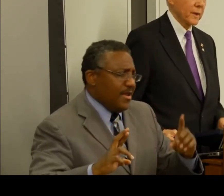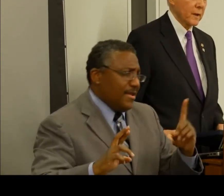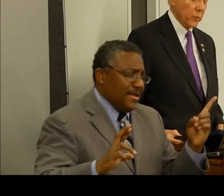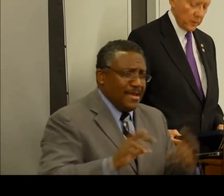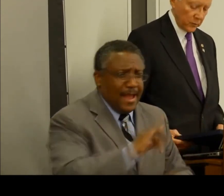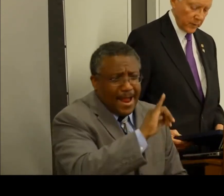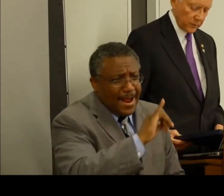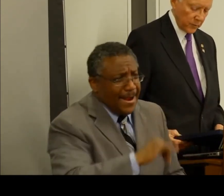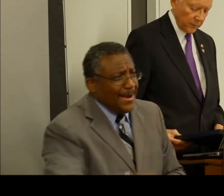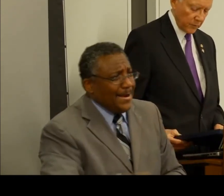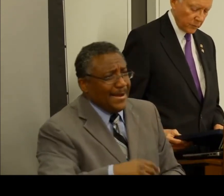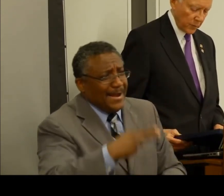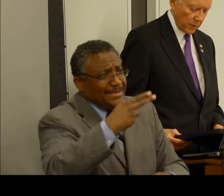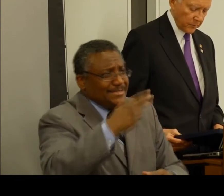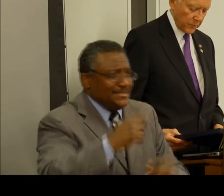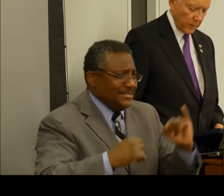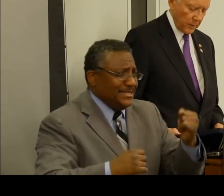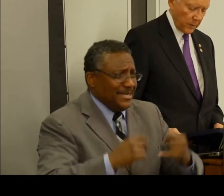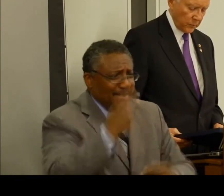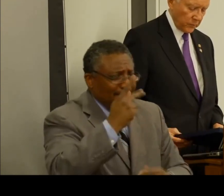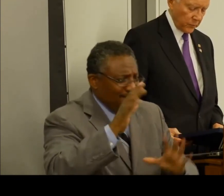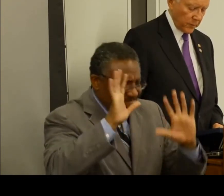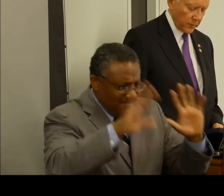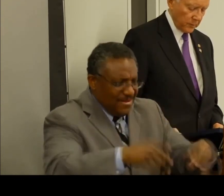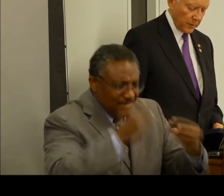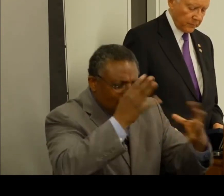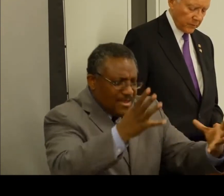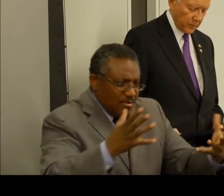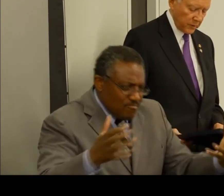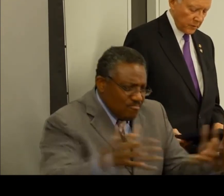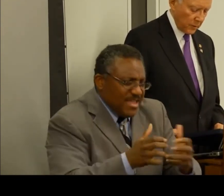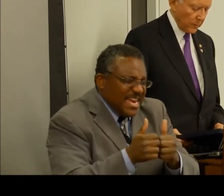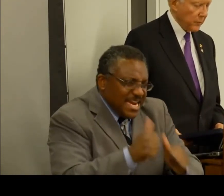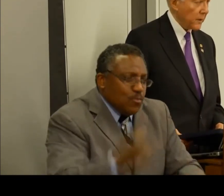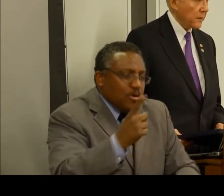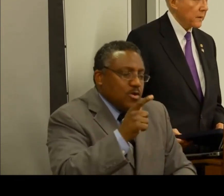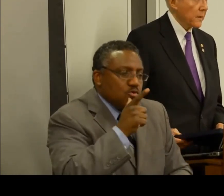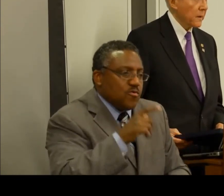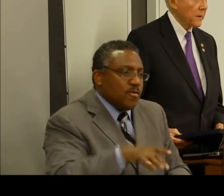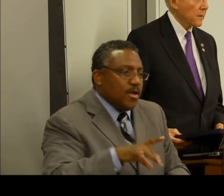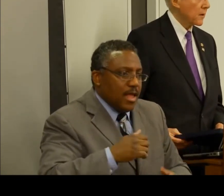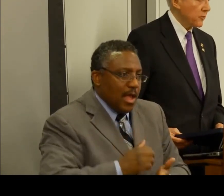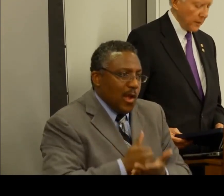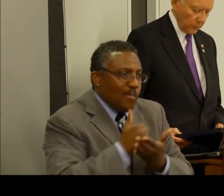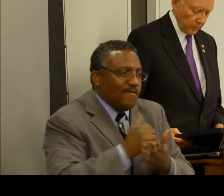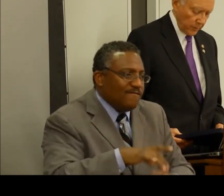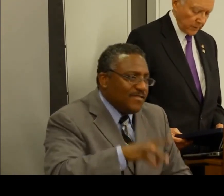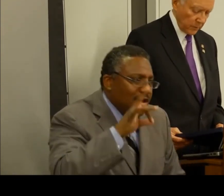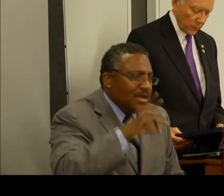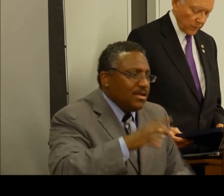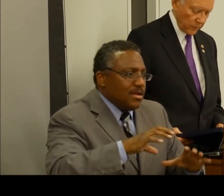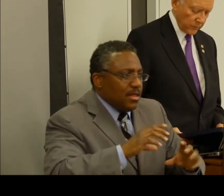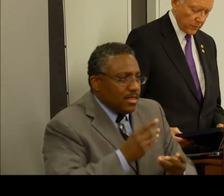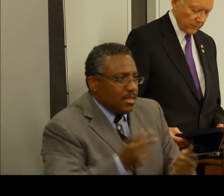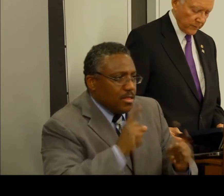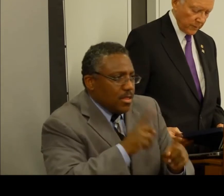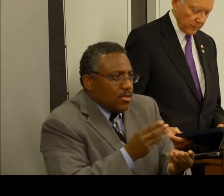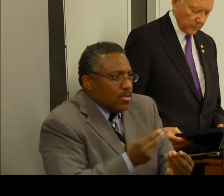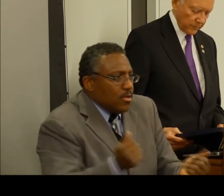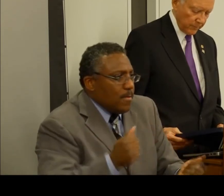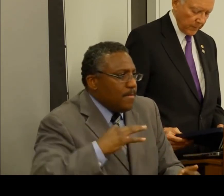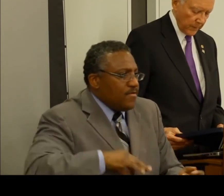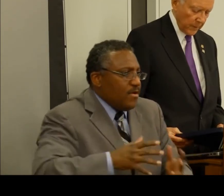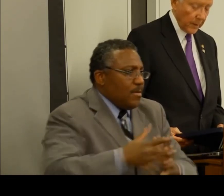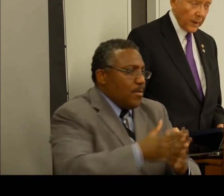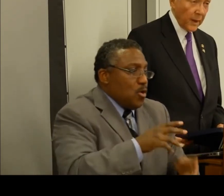willing to work with anyone to try and solve these problems and to ensure that benefits continue to be paid to disabled American workers and their